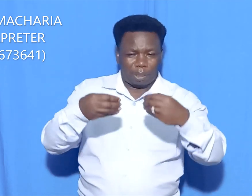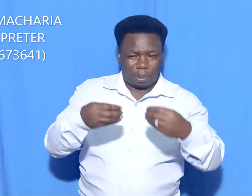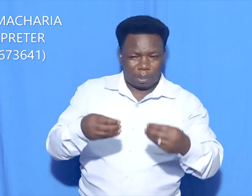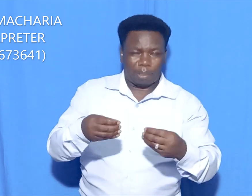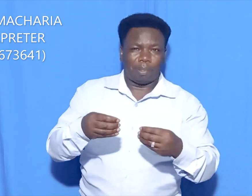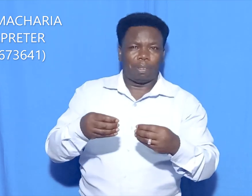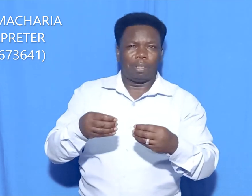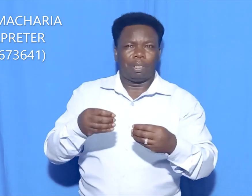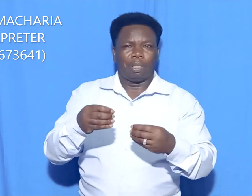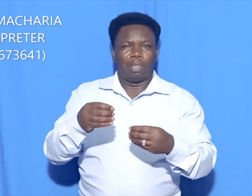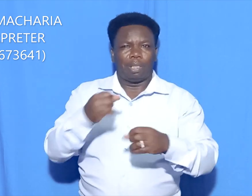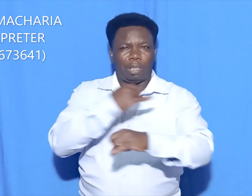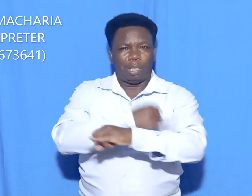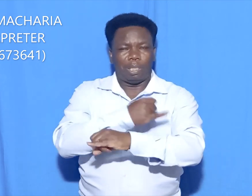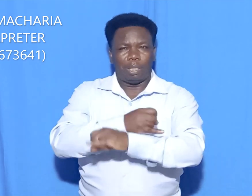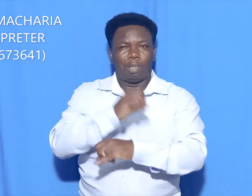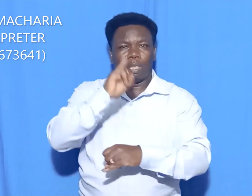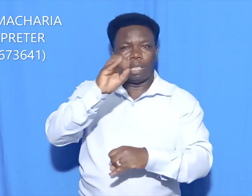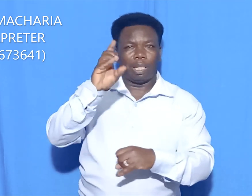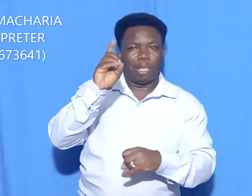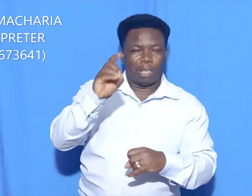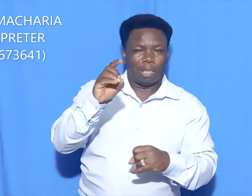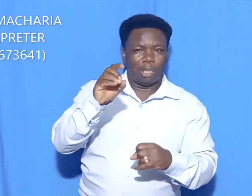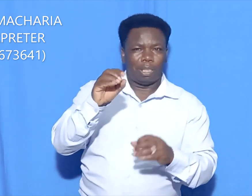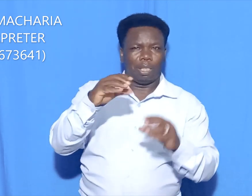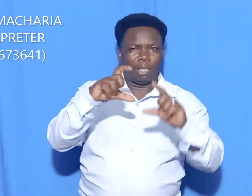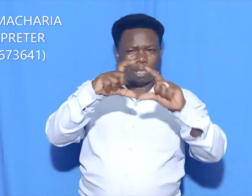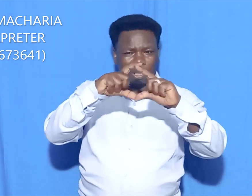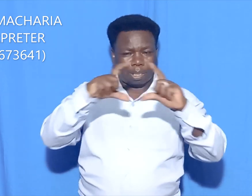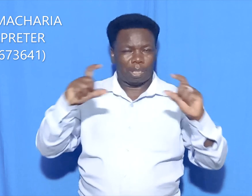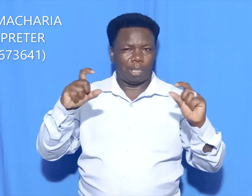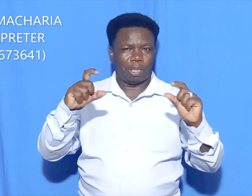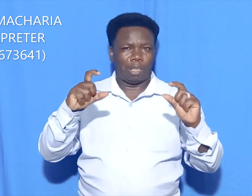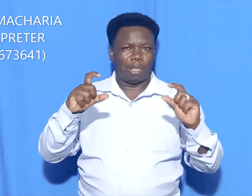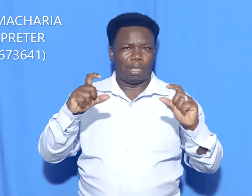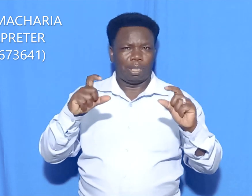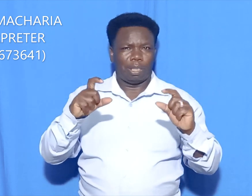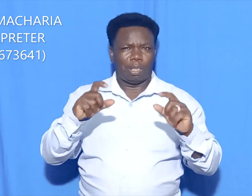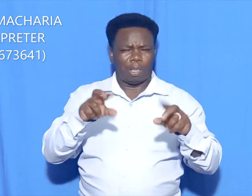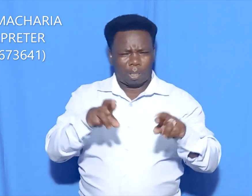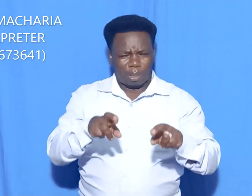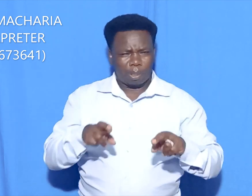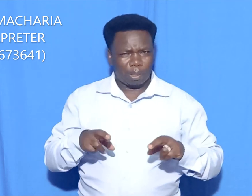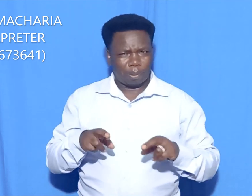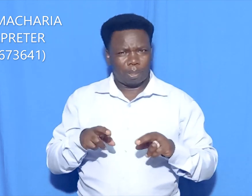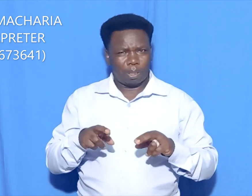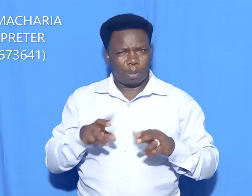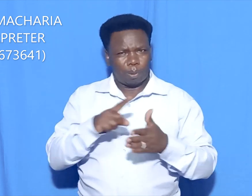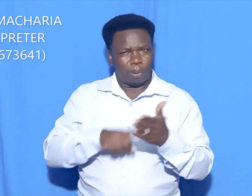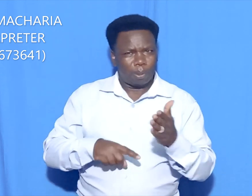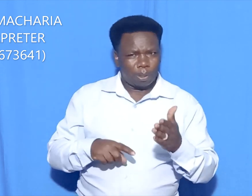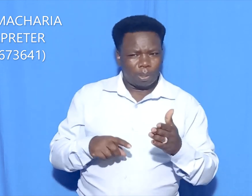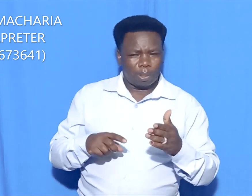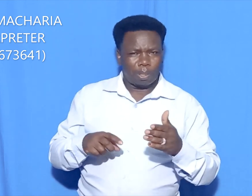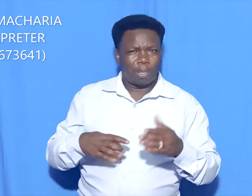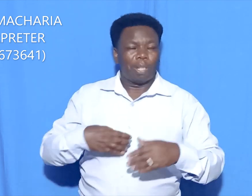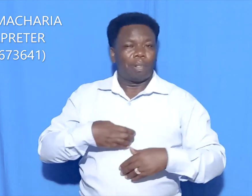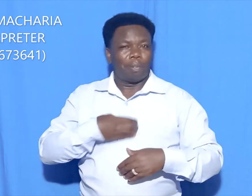The requirements are as follows. The board of these profits repaying the required fees.